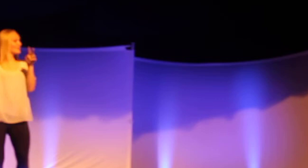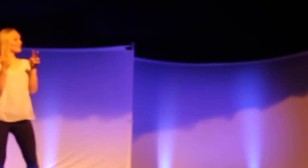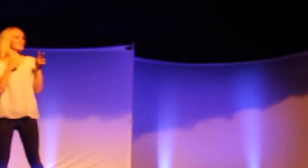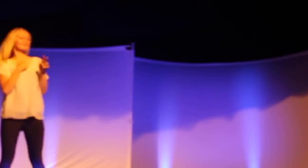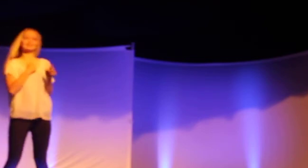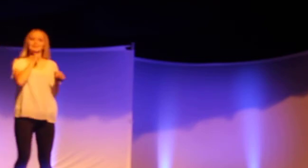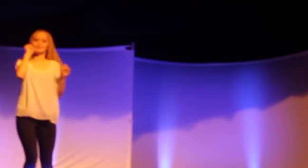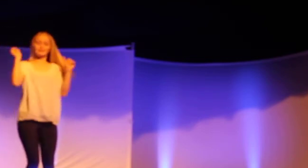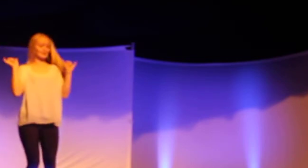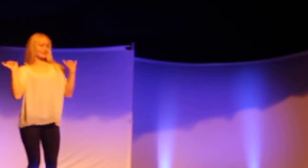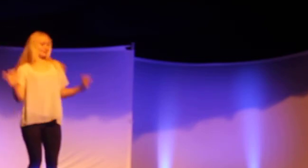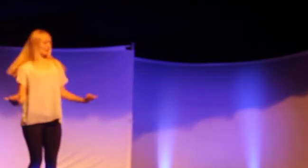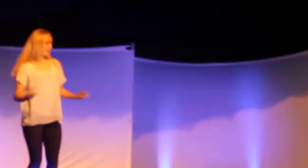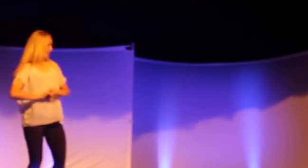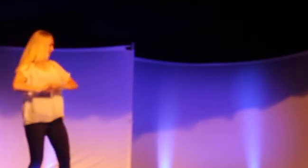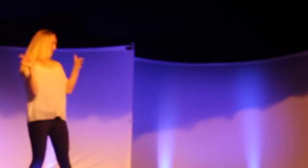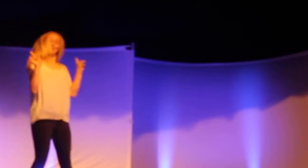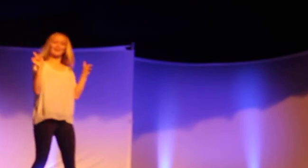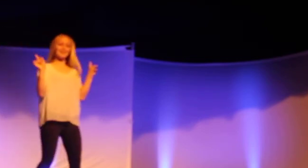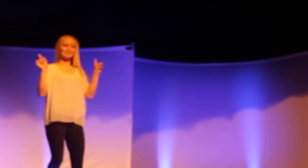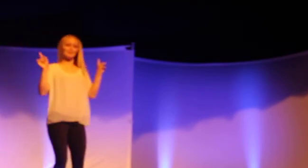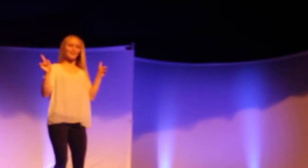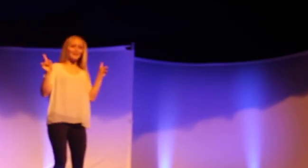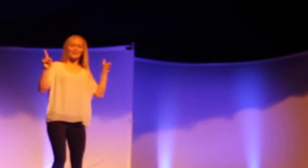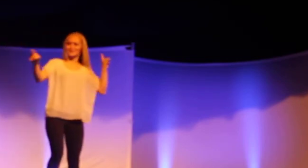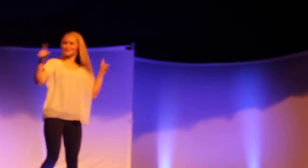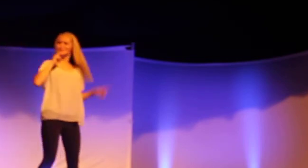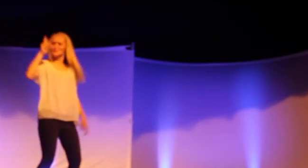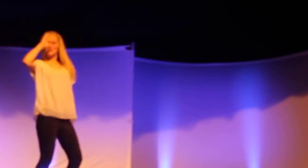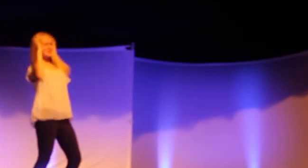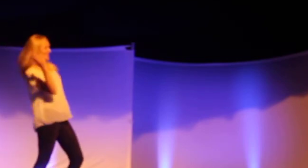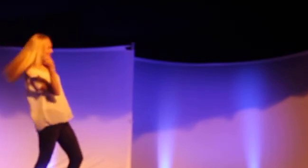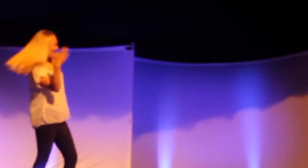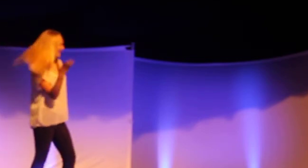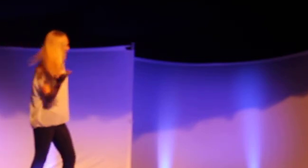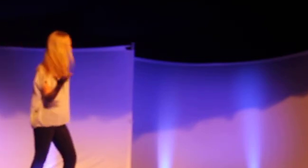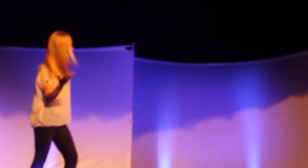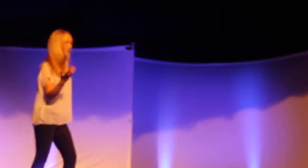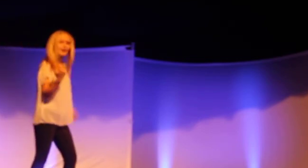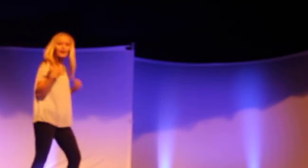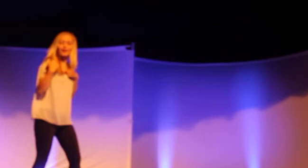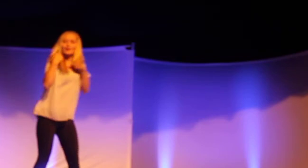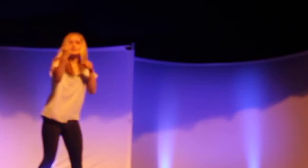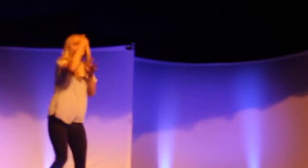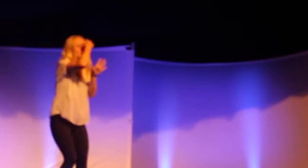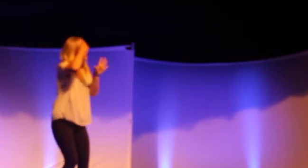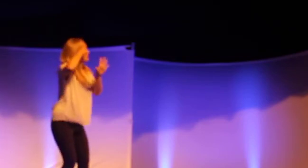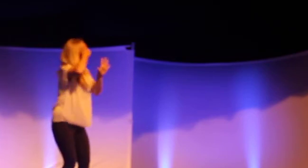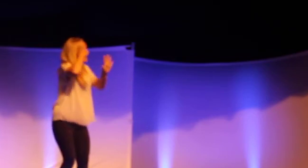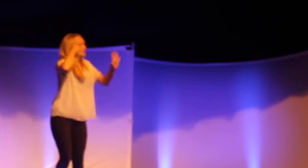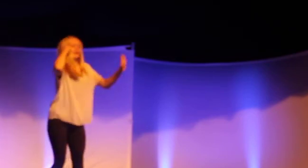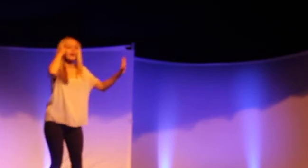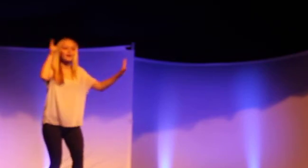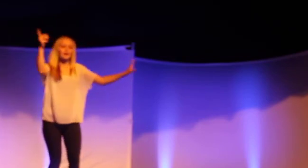and I'm not missing Yeah, you said hey, and since that day